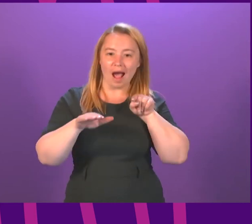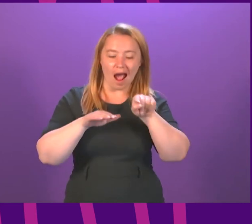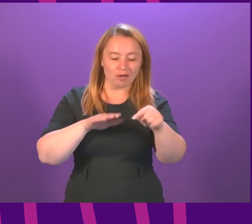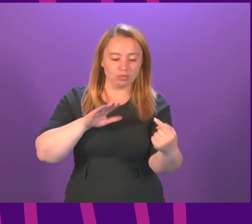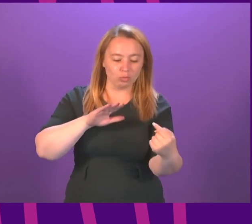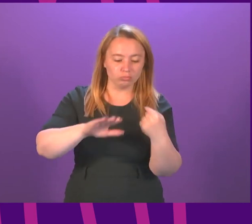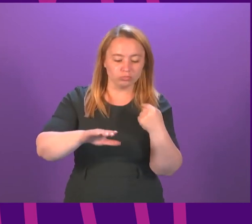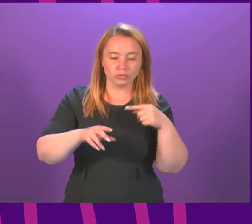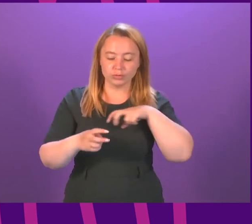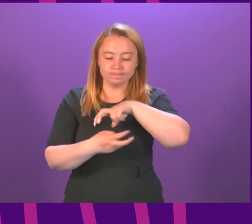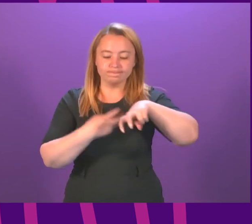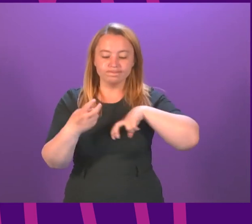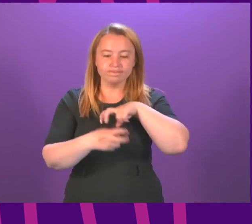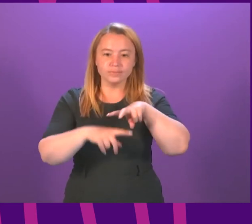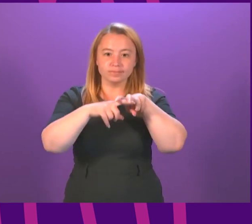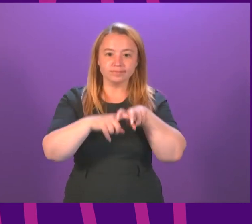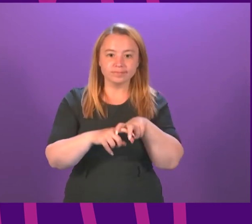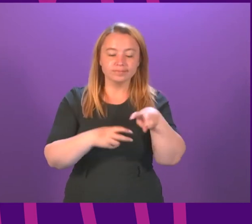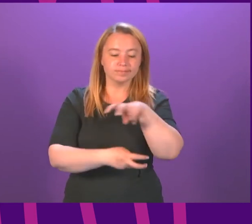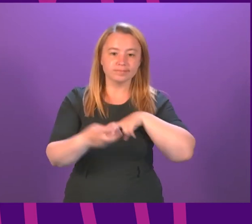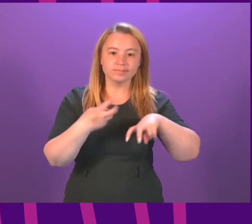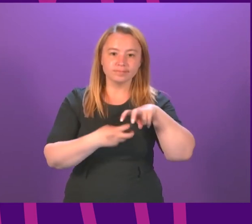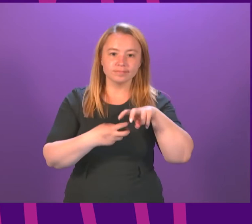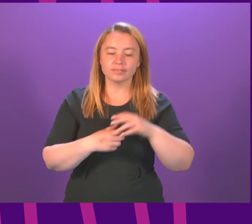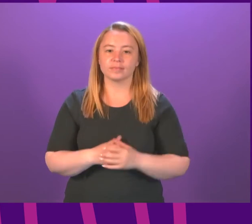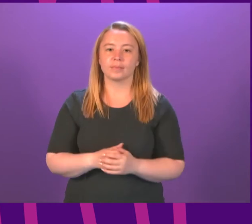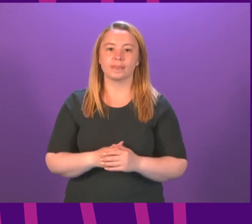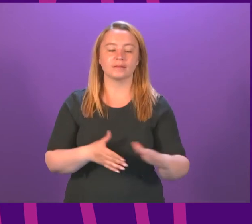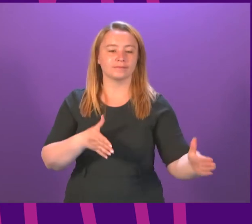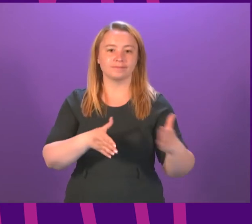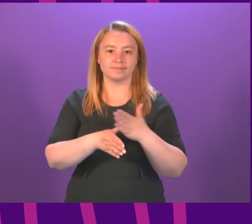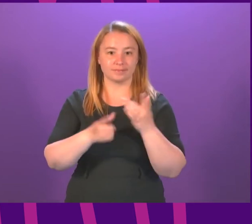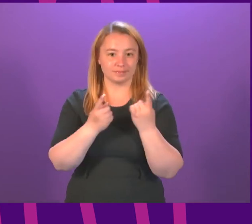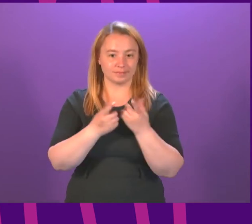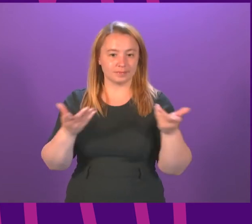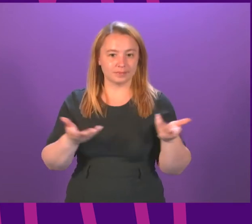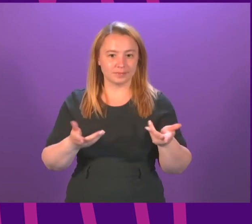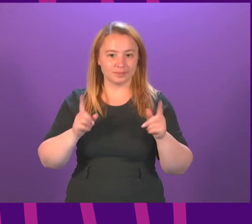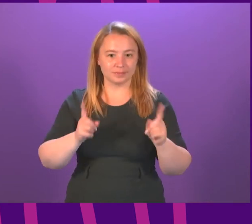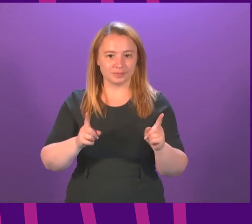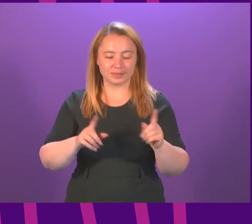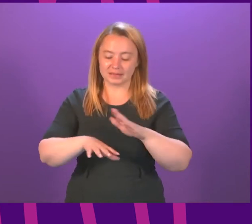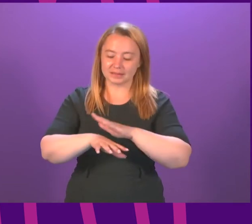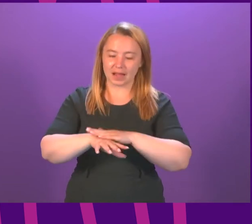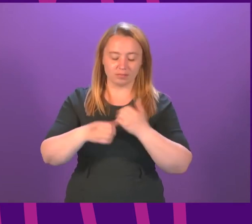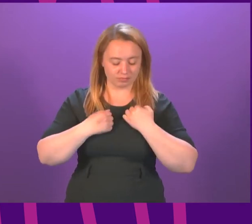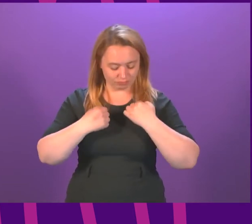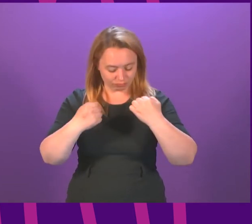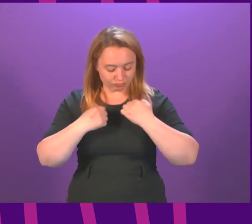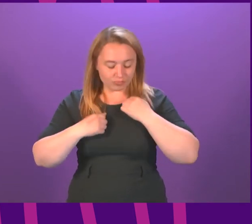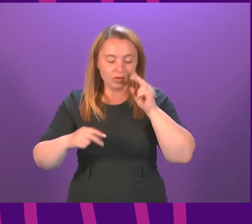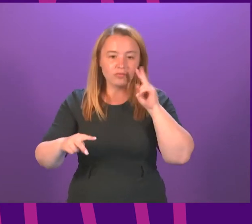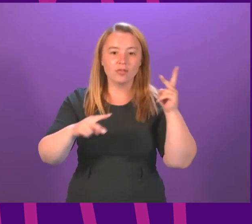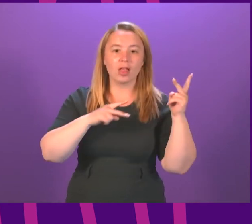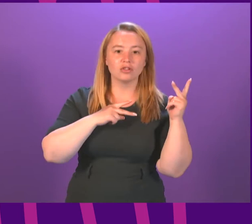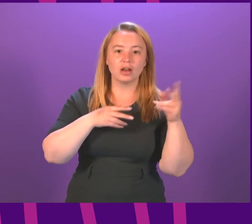to access your seat and when moving around the Chamber. The first item of business this afternoon is Time for Reflection, and our